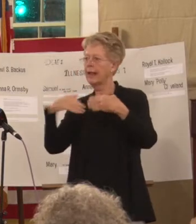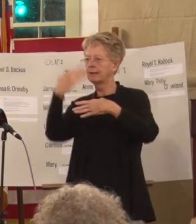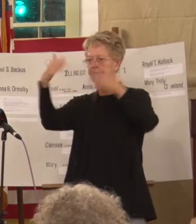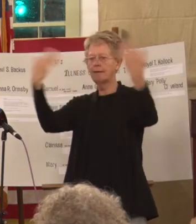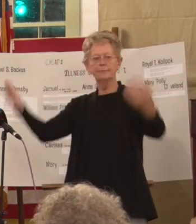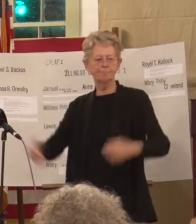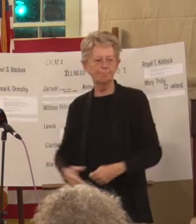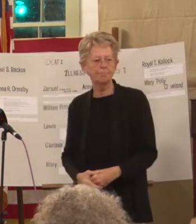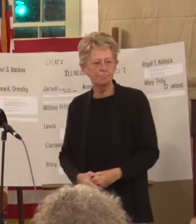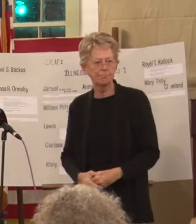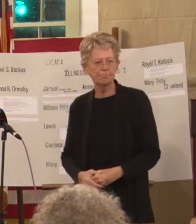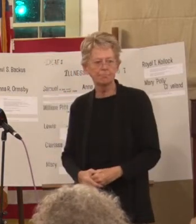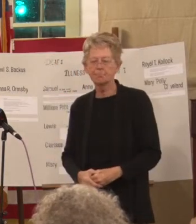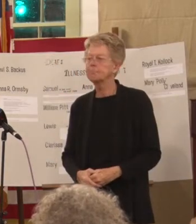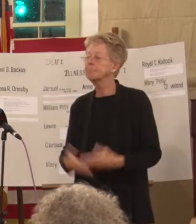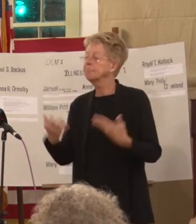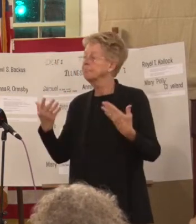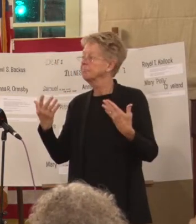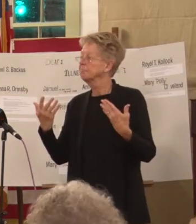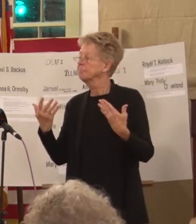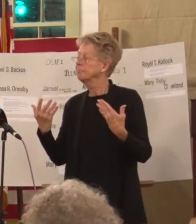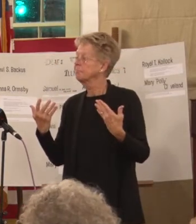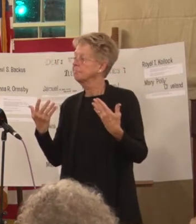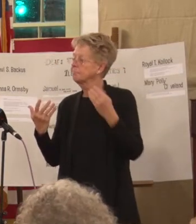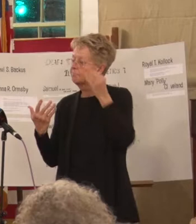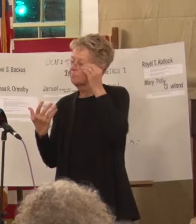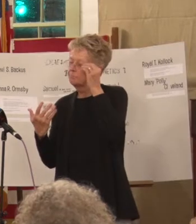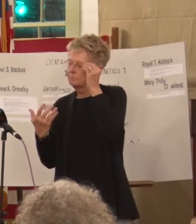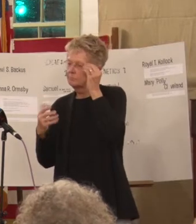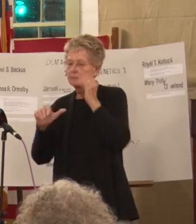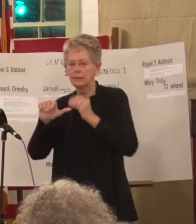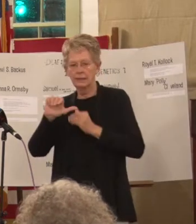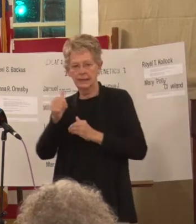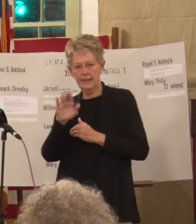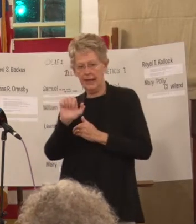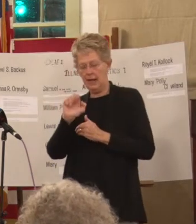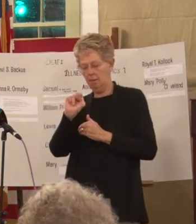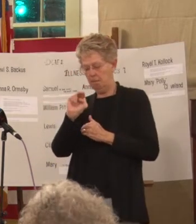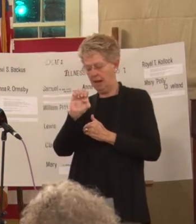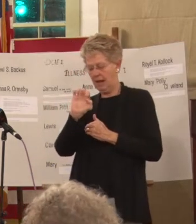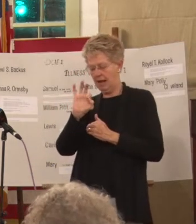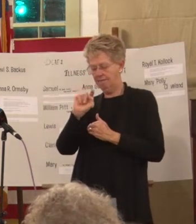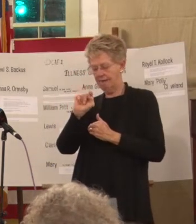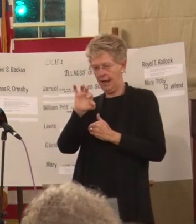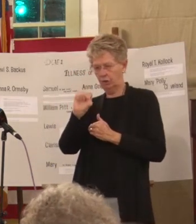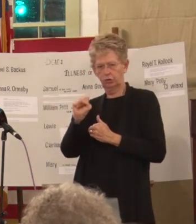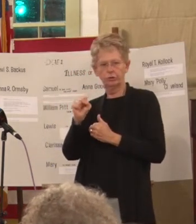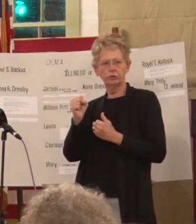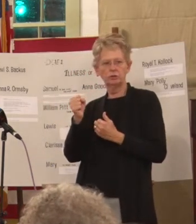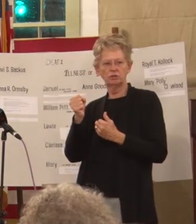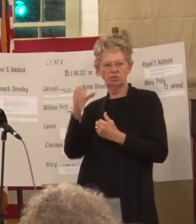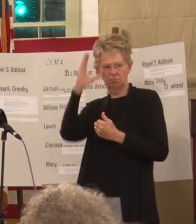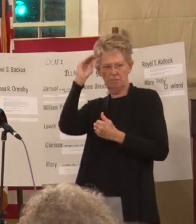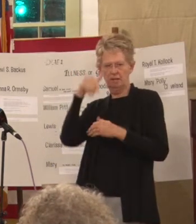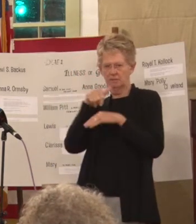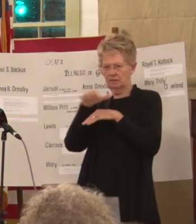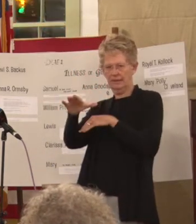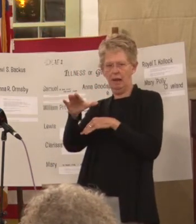So, having said that, the 10 benefactors sent Thomas Hopkins, Gallaudet, to Europe. And,